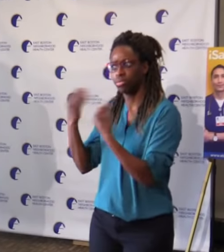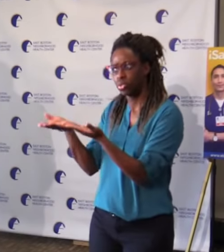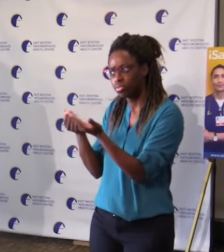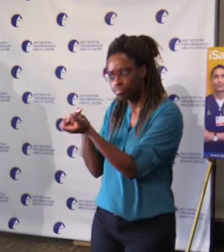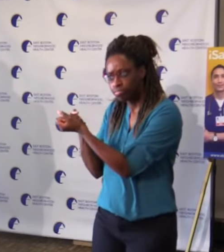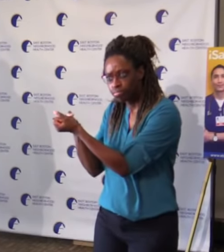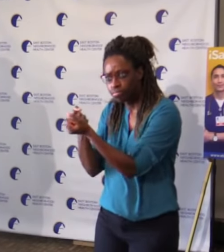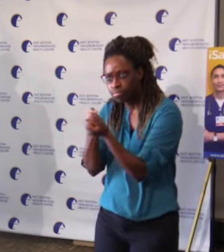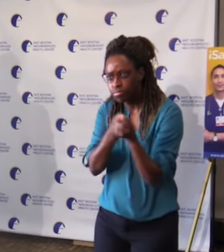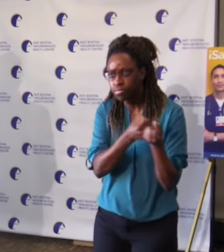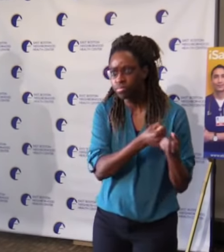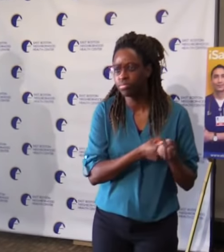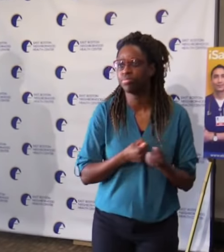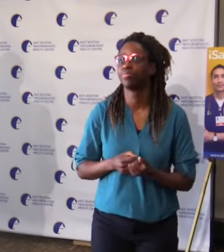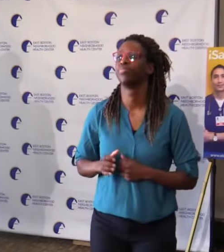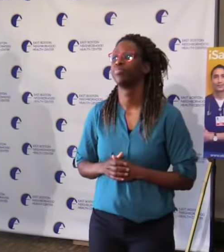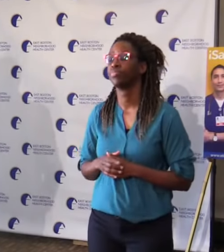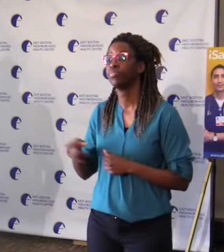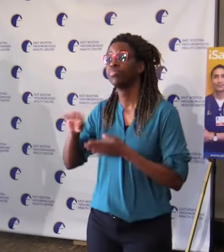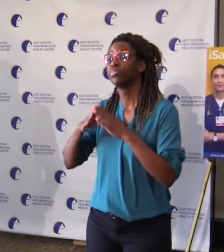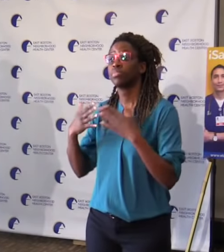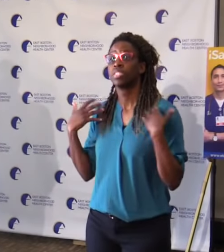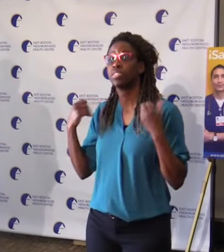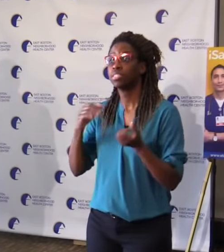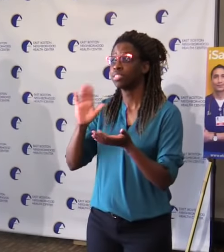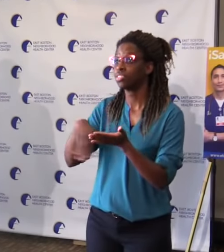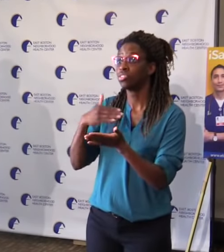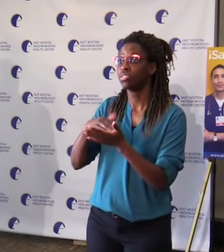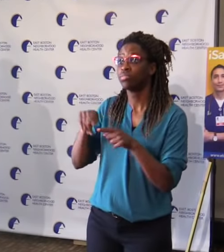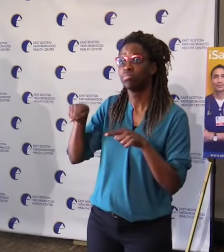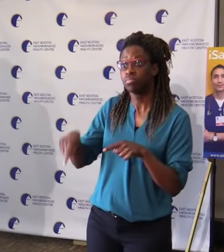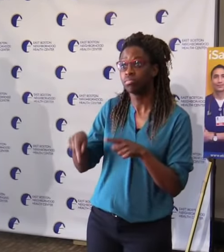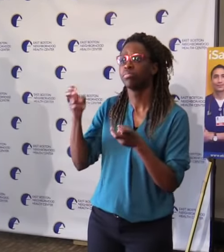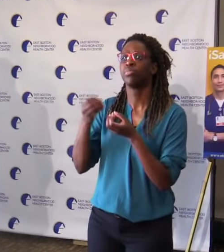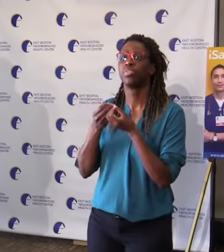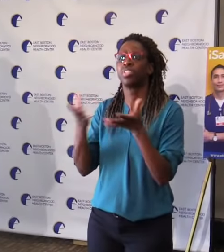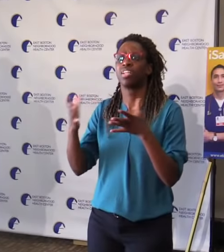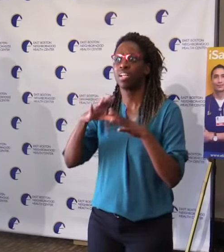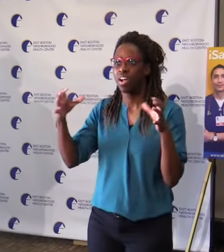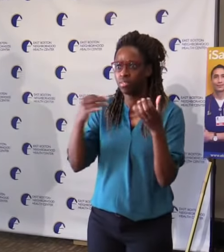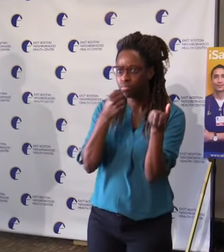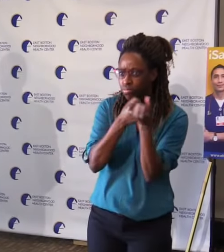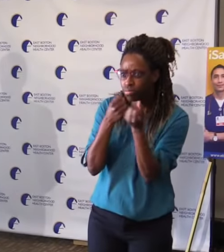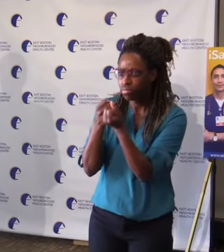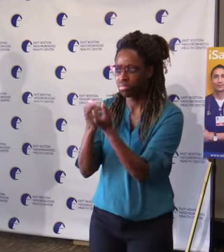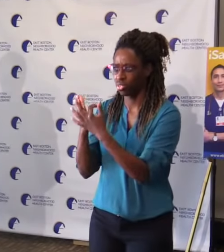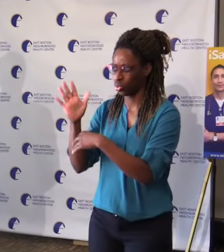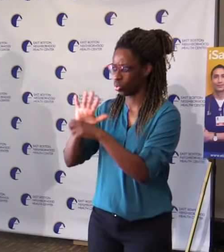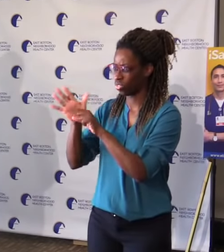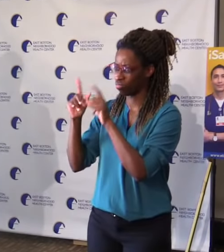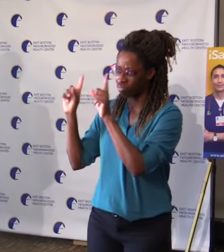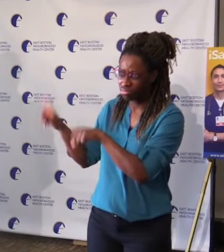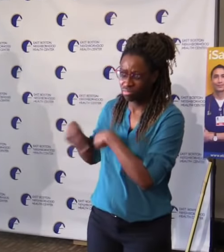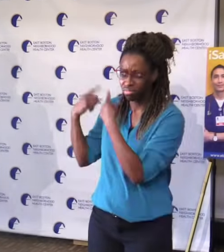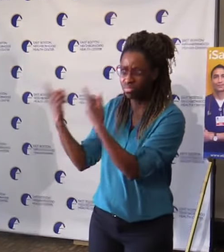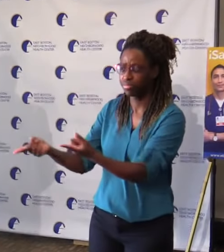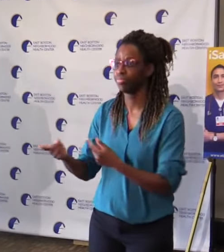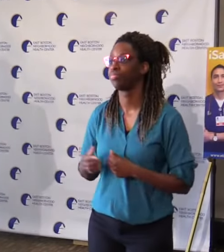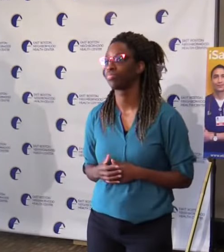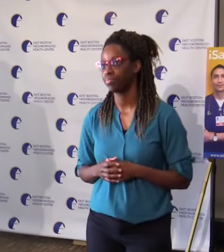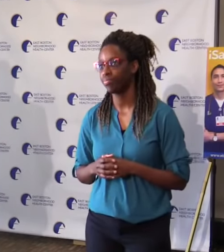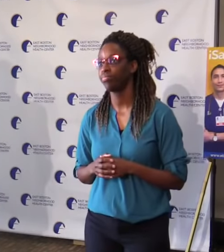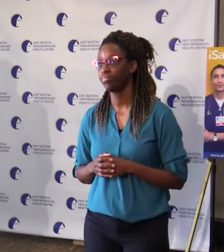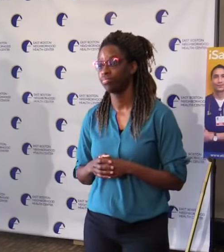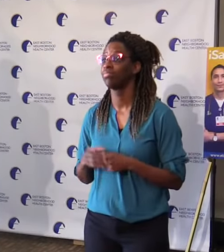populations and communities that have been hardest hit by the virus. And once again, they're stepping up to assist their